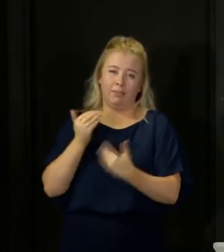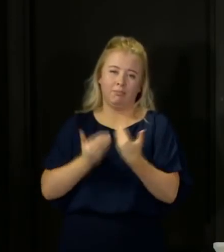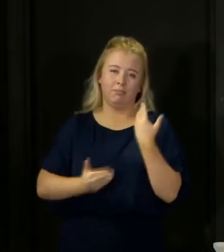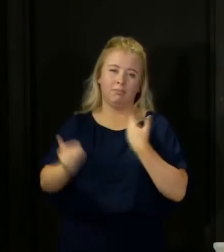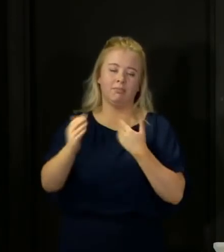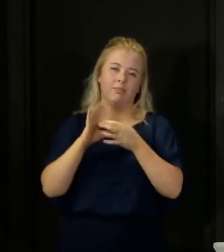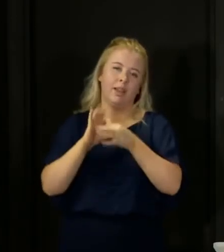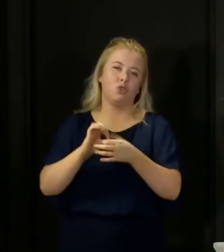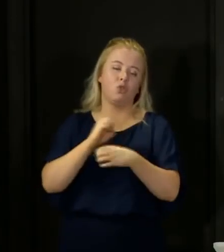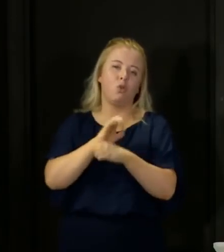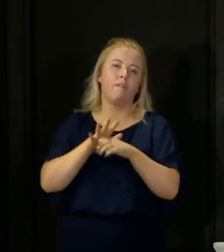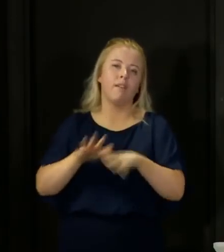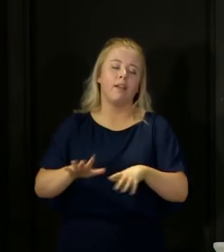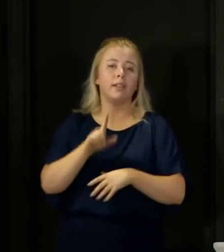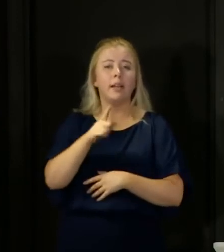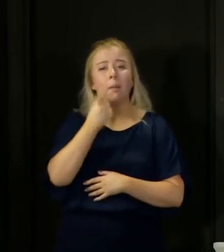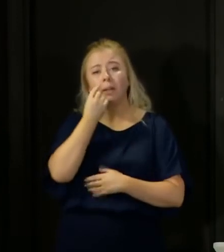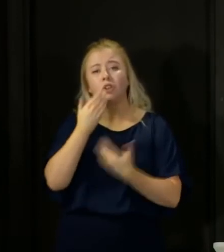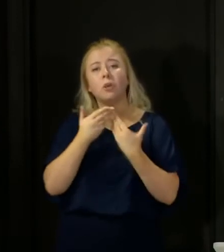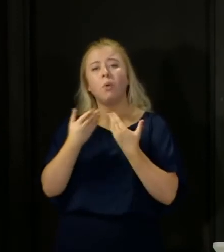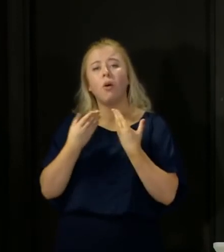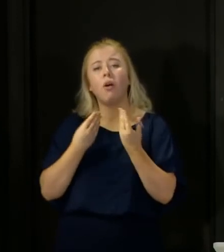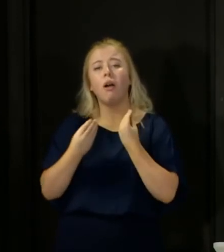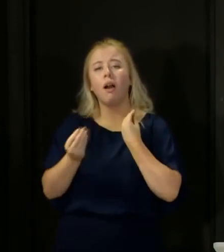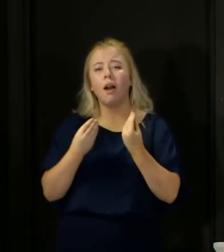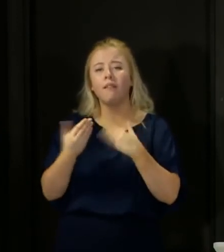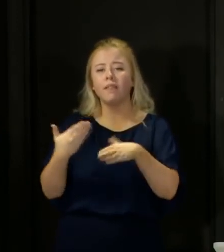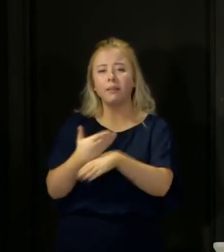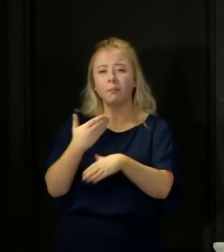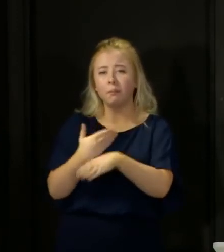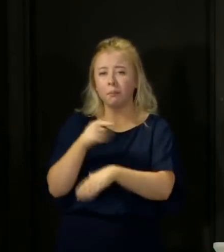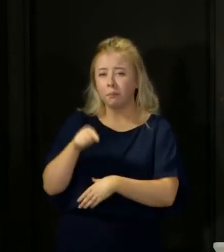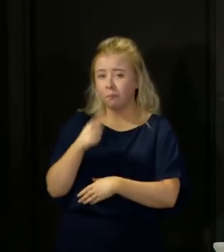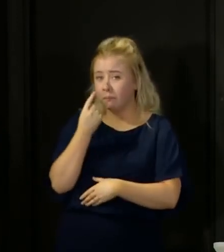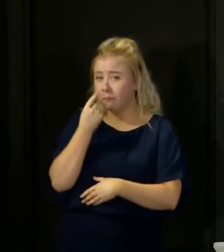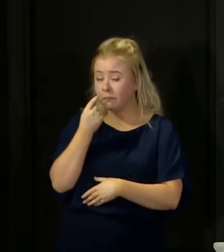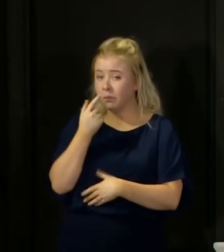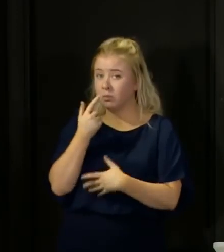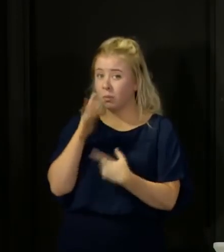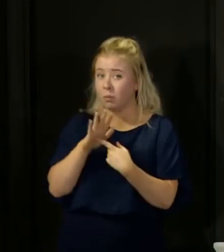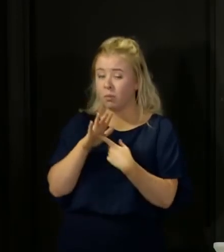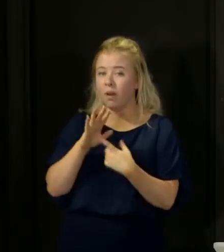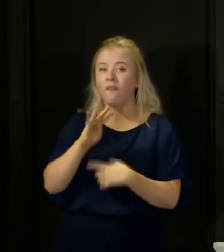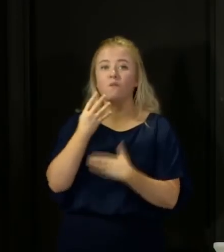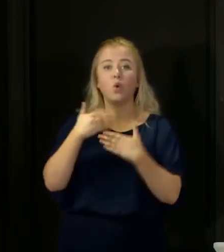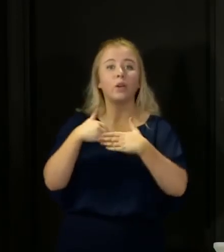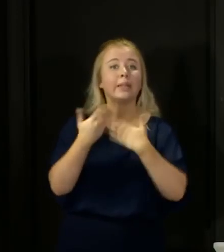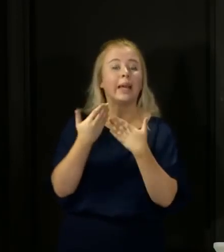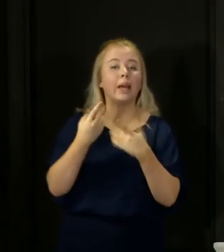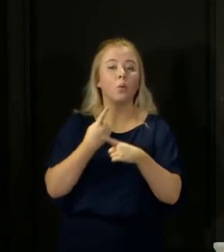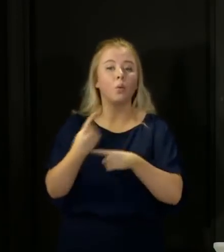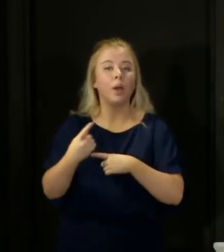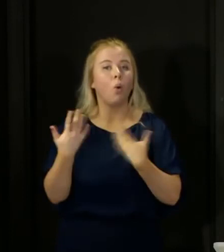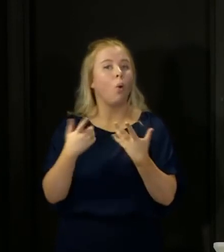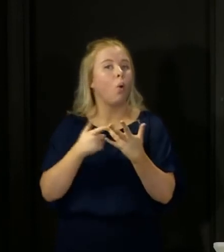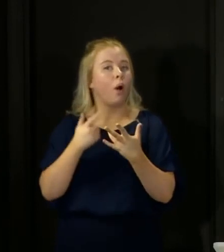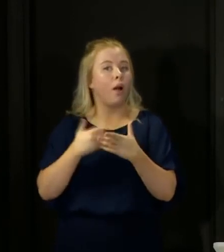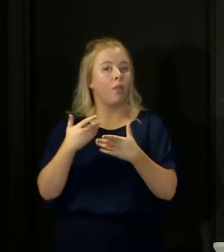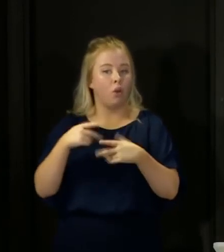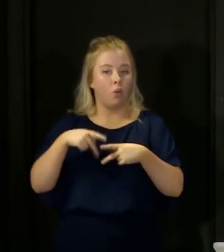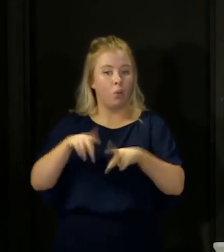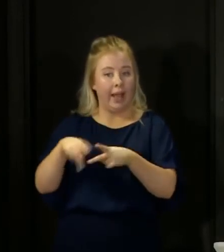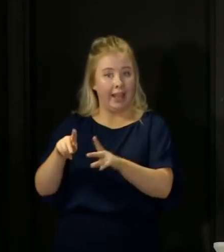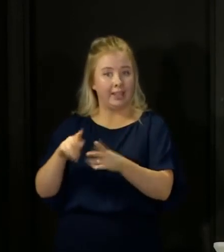flexible working I think employers really need to think about flexible working a four day week or other ways that parents in